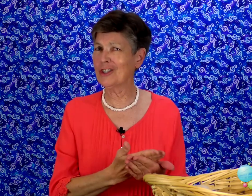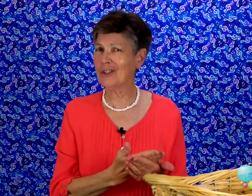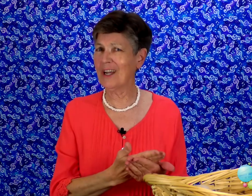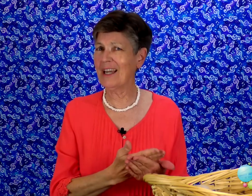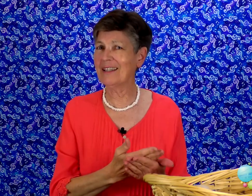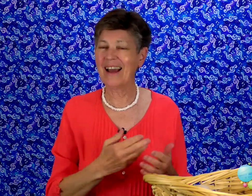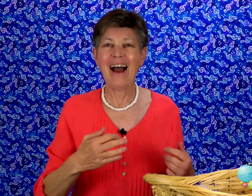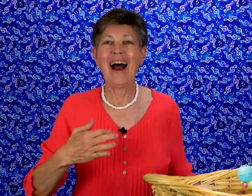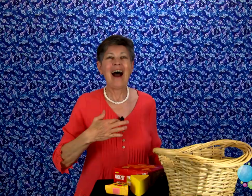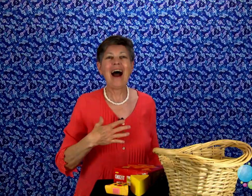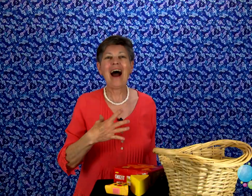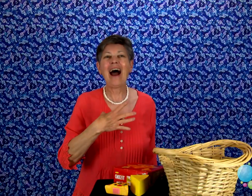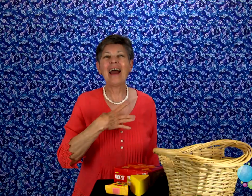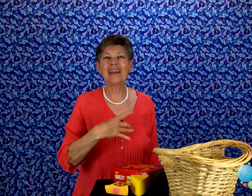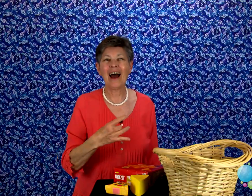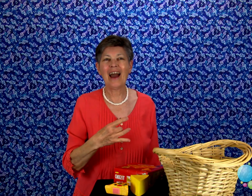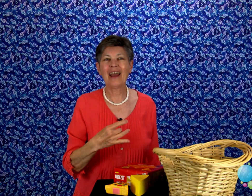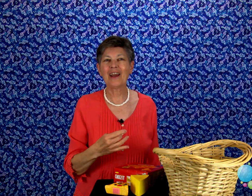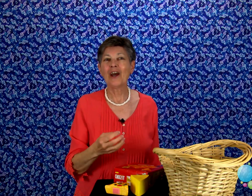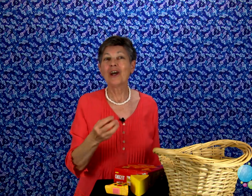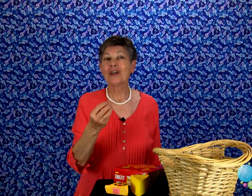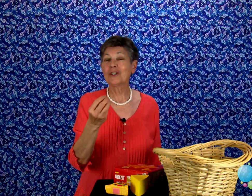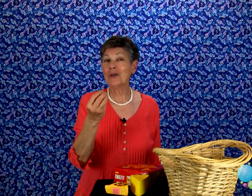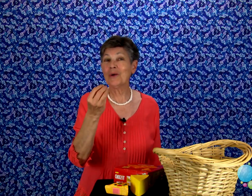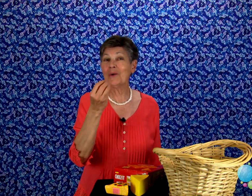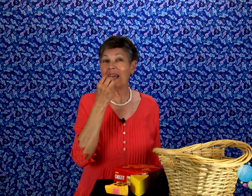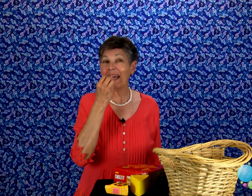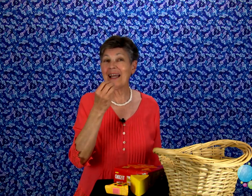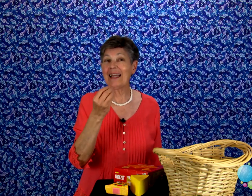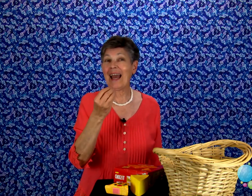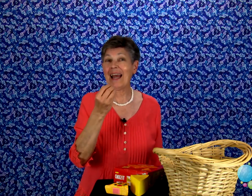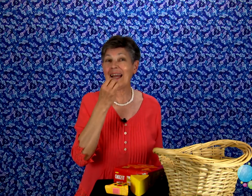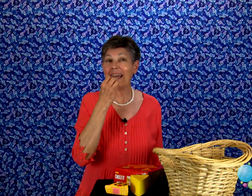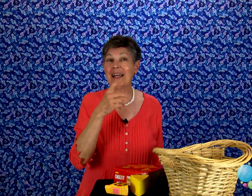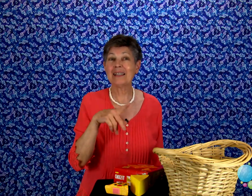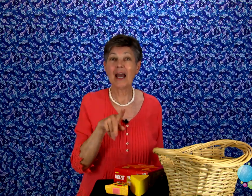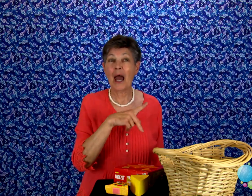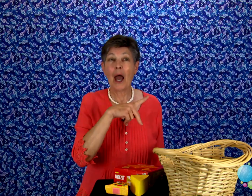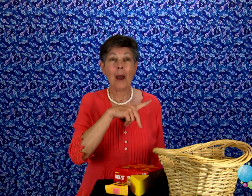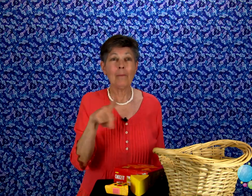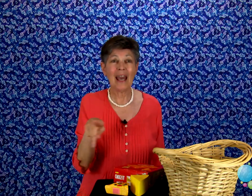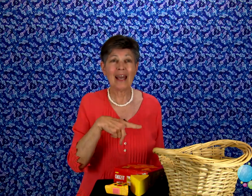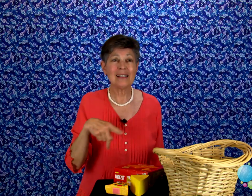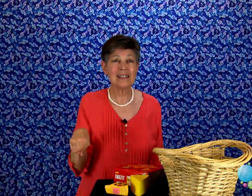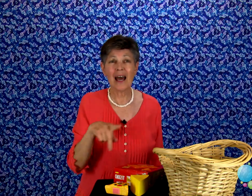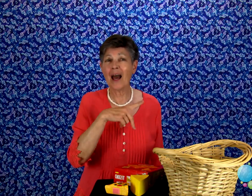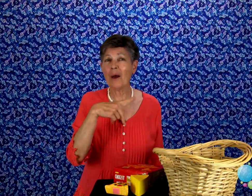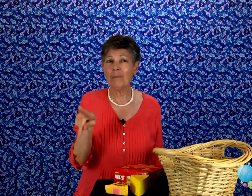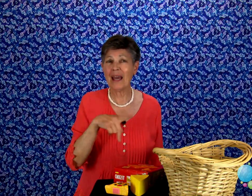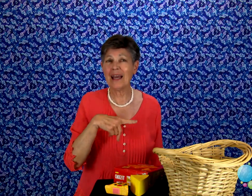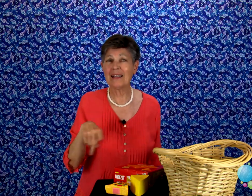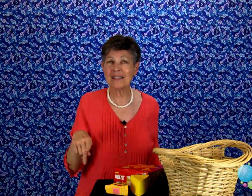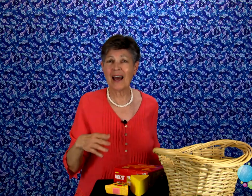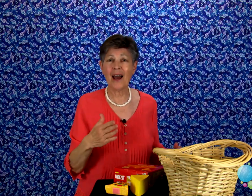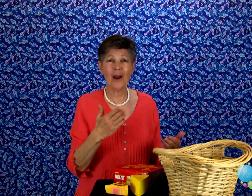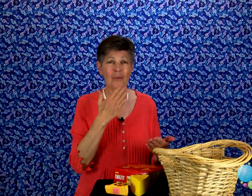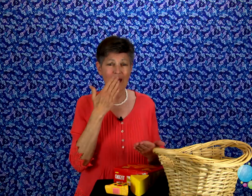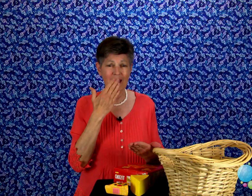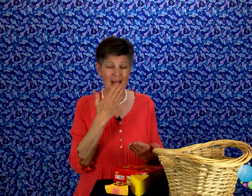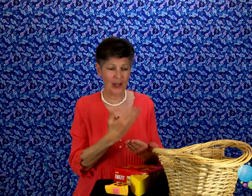treat I like to eat and eat Pizza, pizza, a really